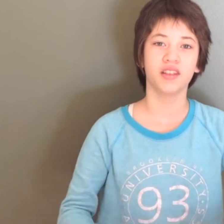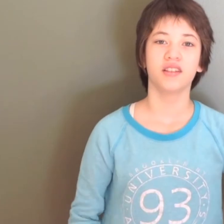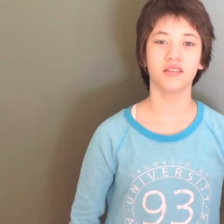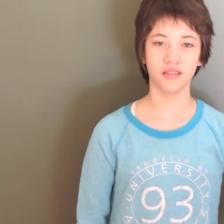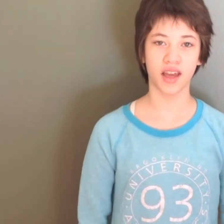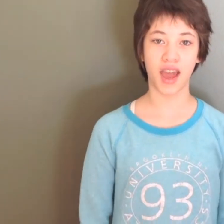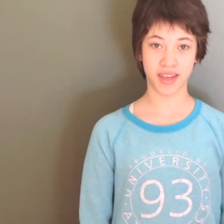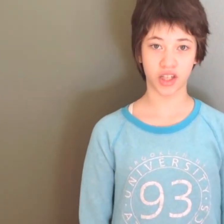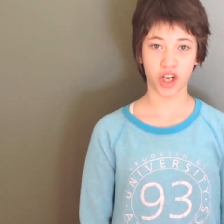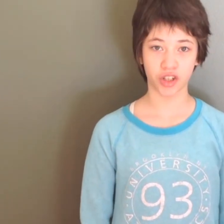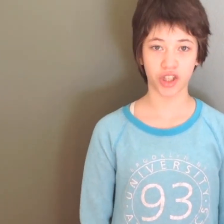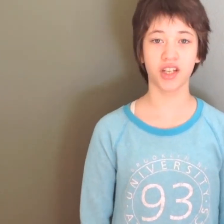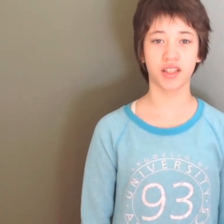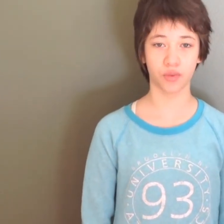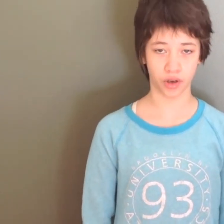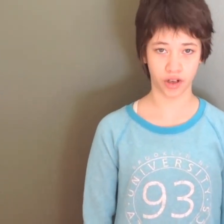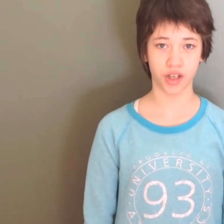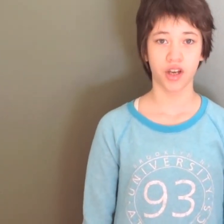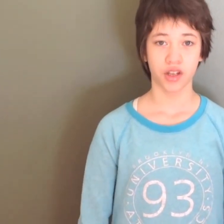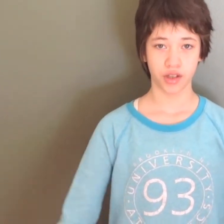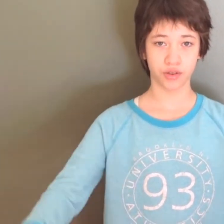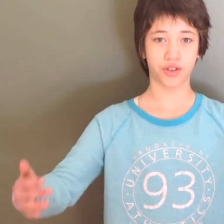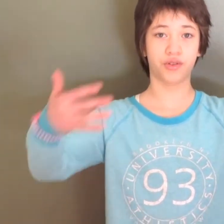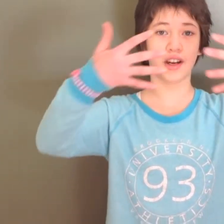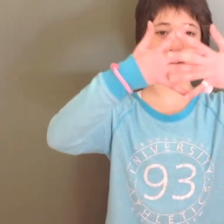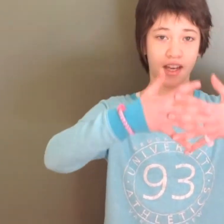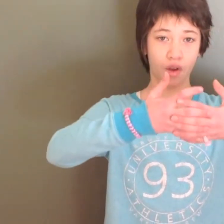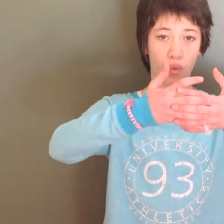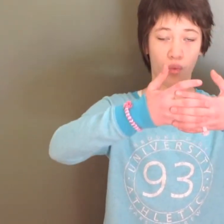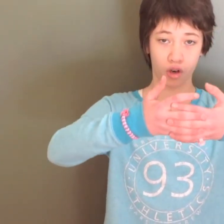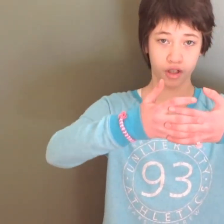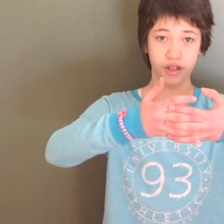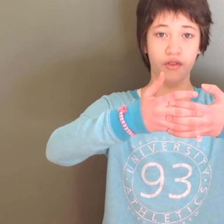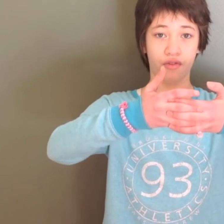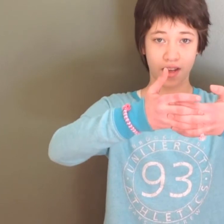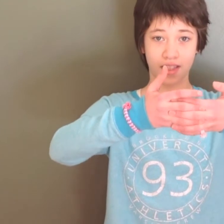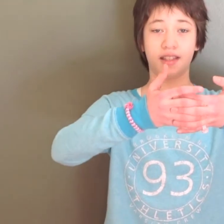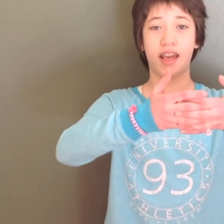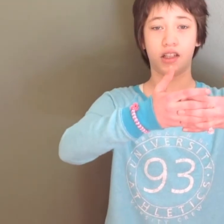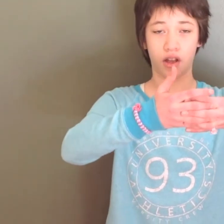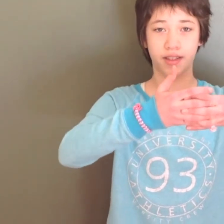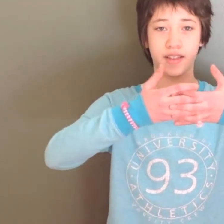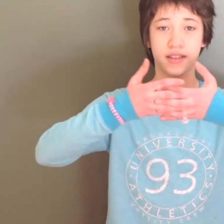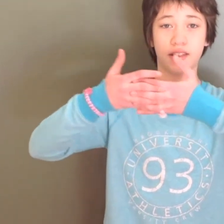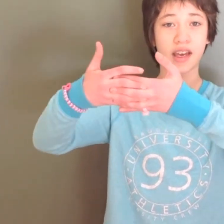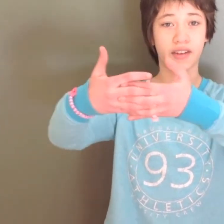A conjunction is a word used to connect words, phrases and clauses together.